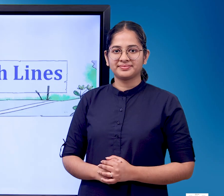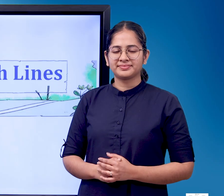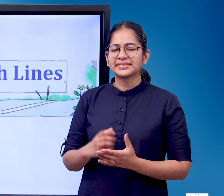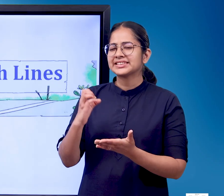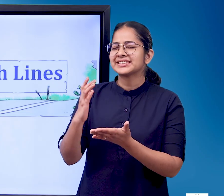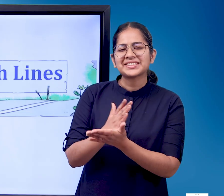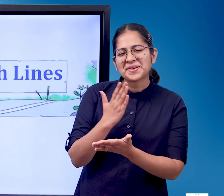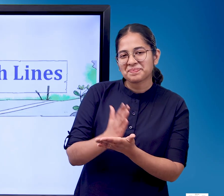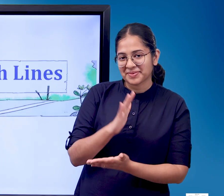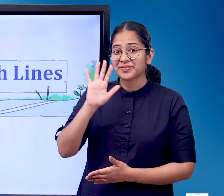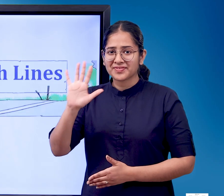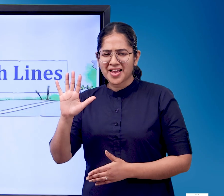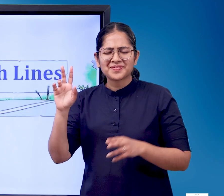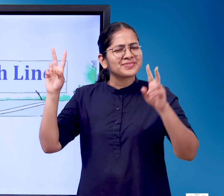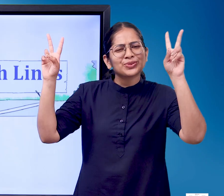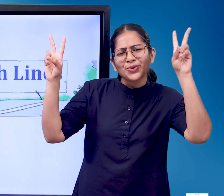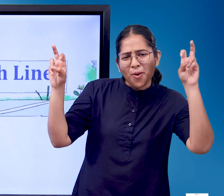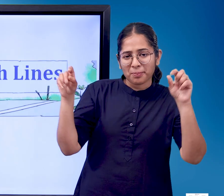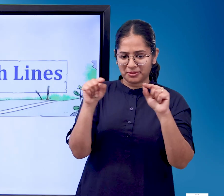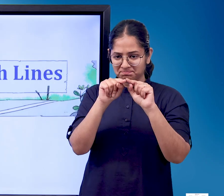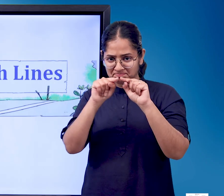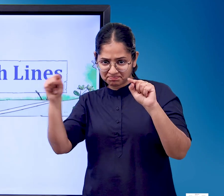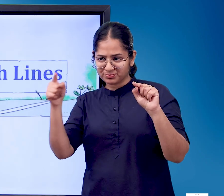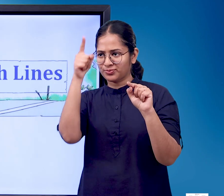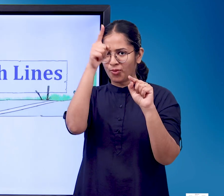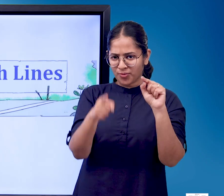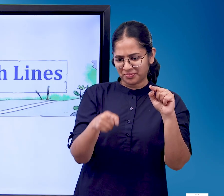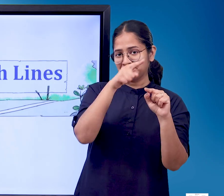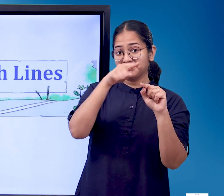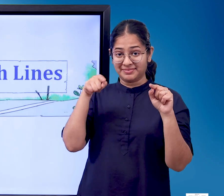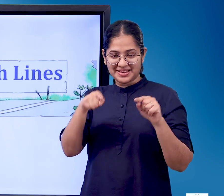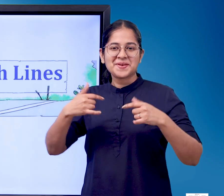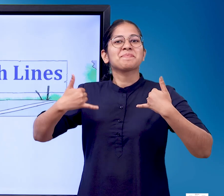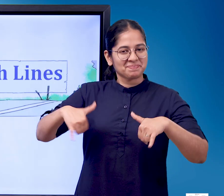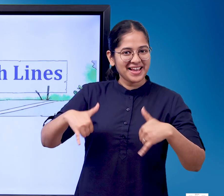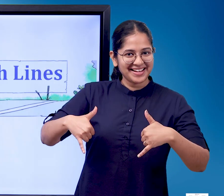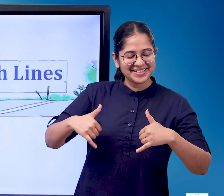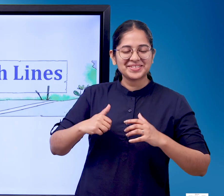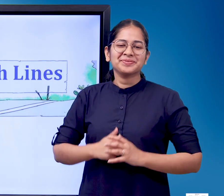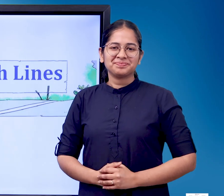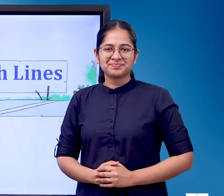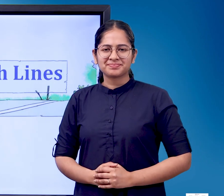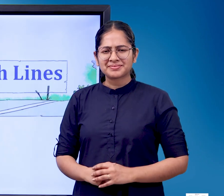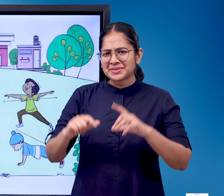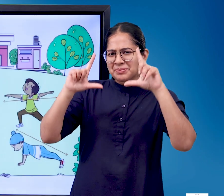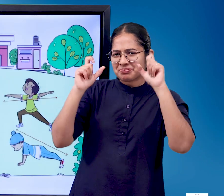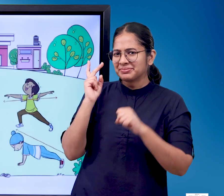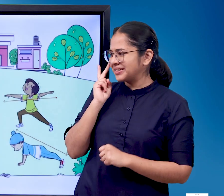Chapter 5 Playing with Lines We have an image here. The image shows children